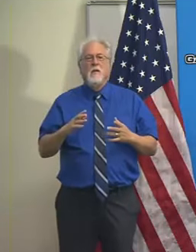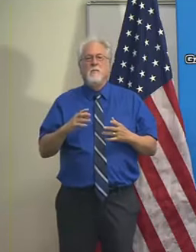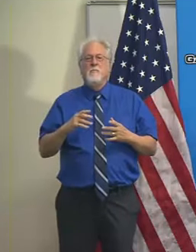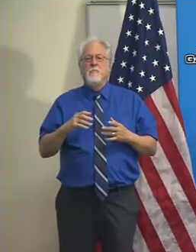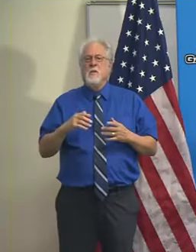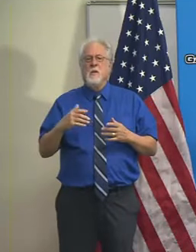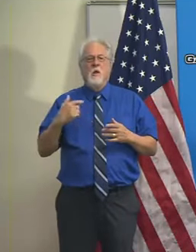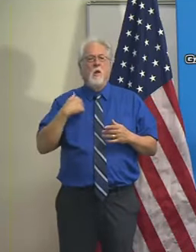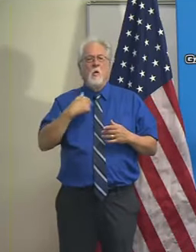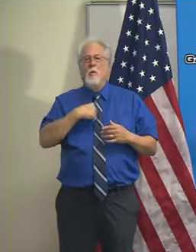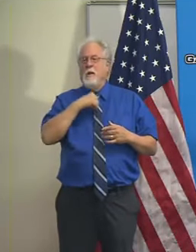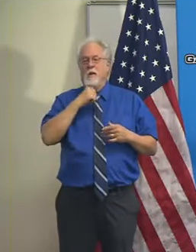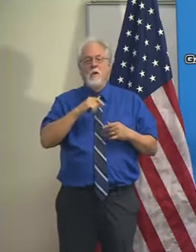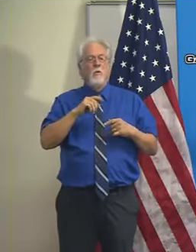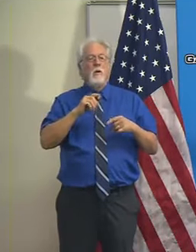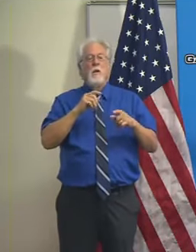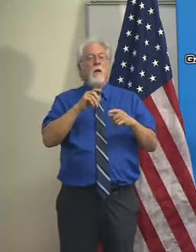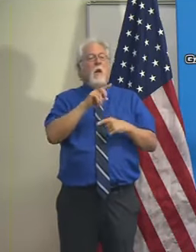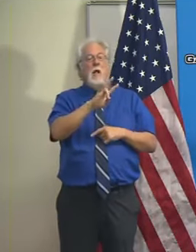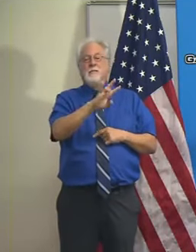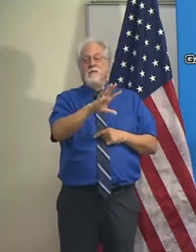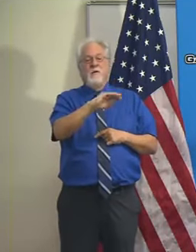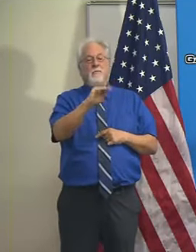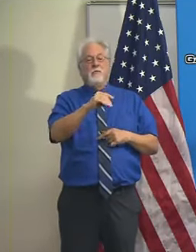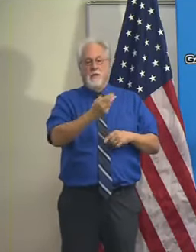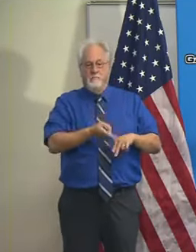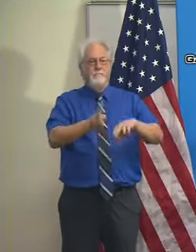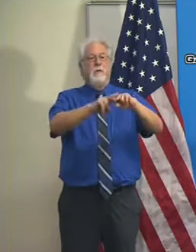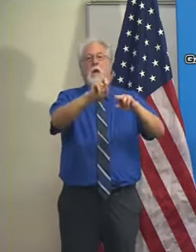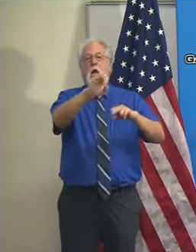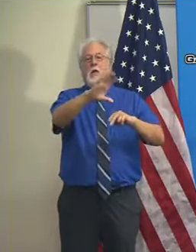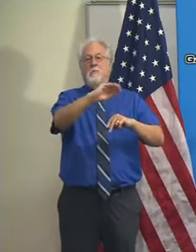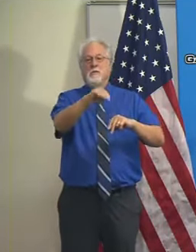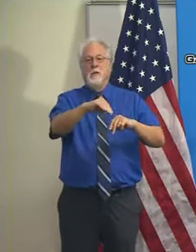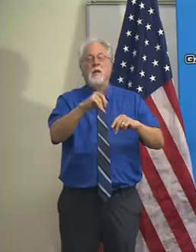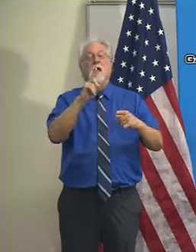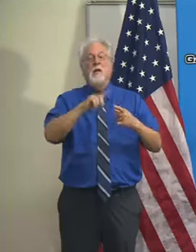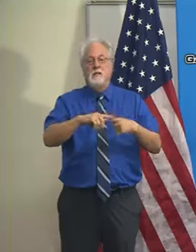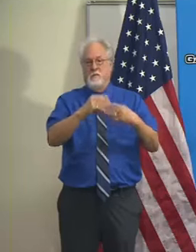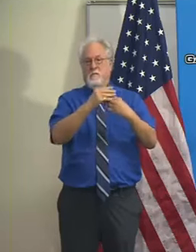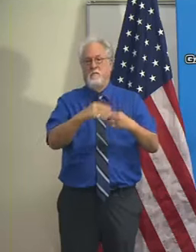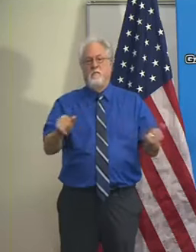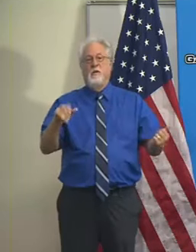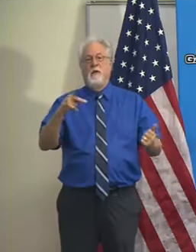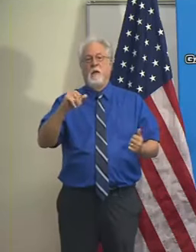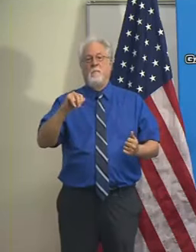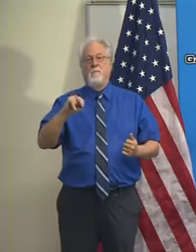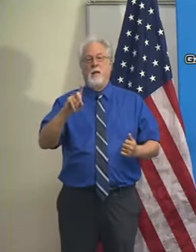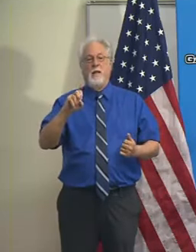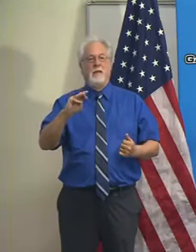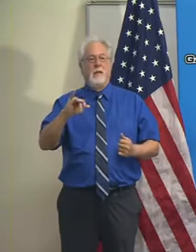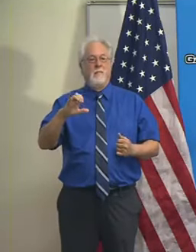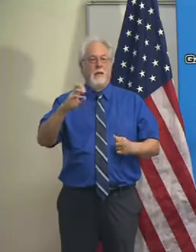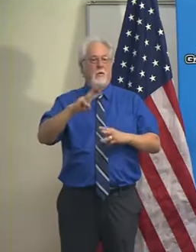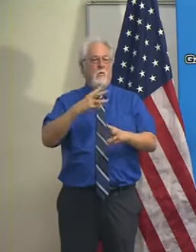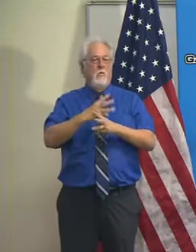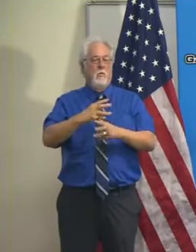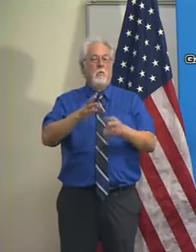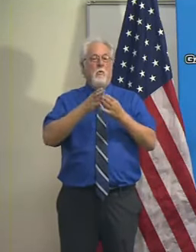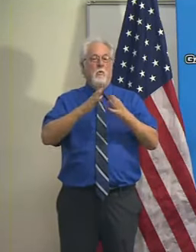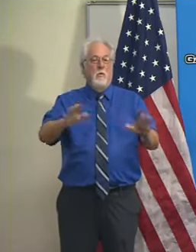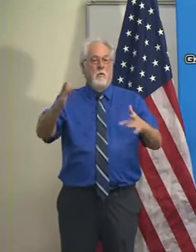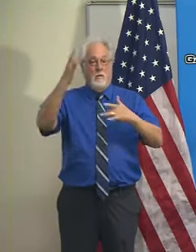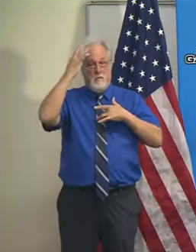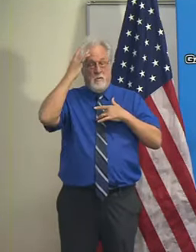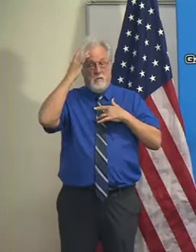We don't go from 75% to 100% until the pandemic is over. And so that's what